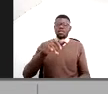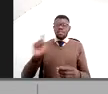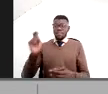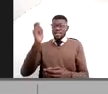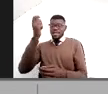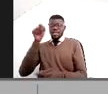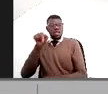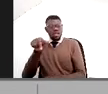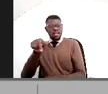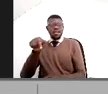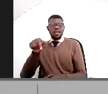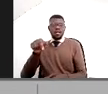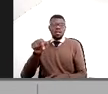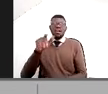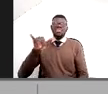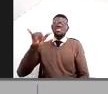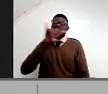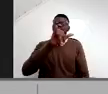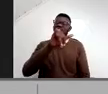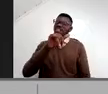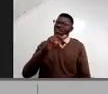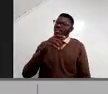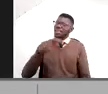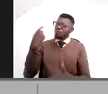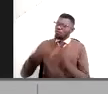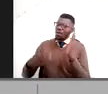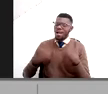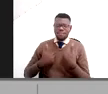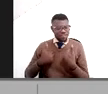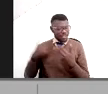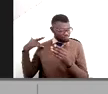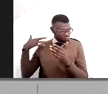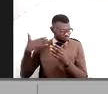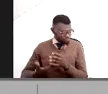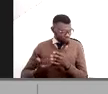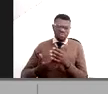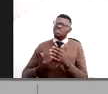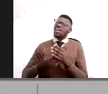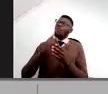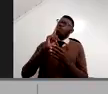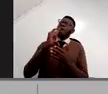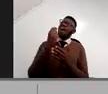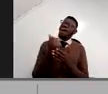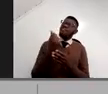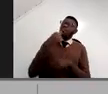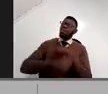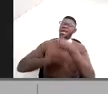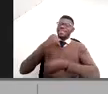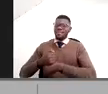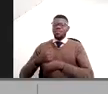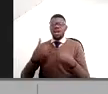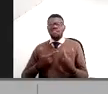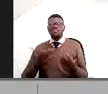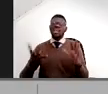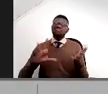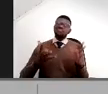So the air freight costs, we have an increase over the last two or one and a half years of, in average, something like